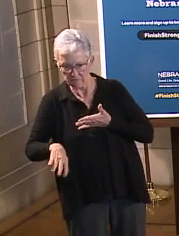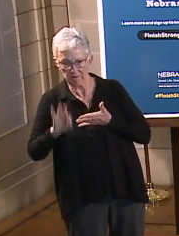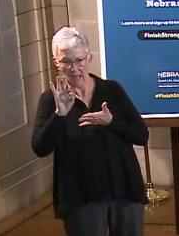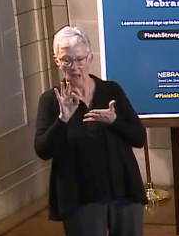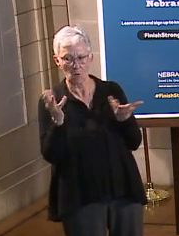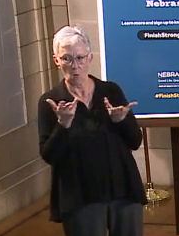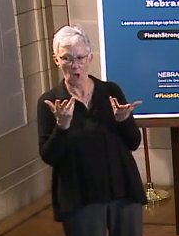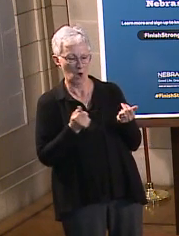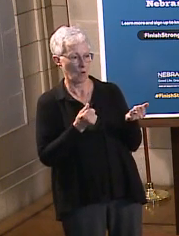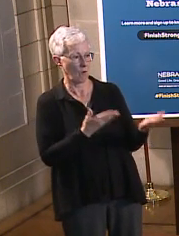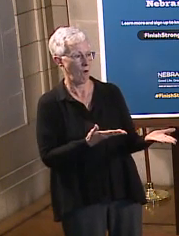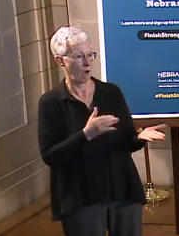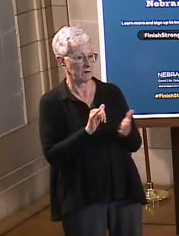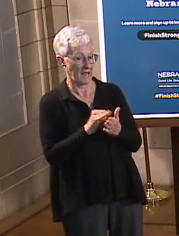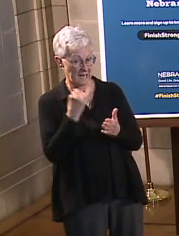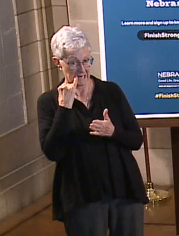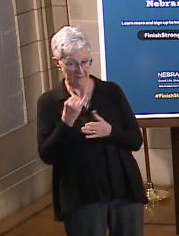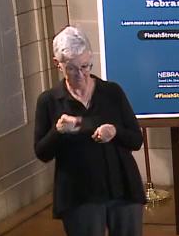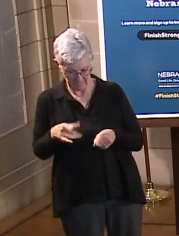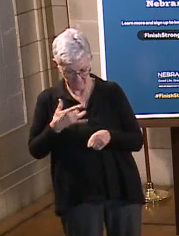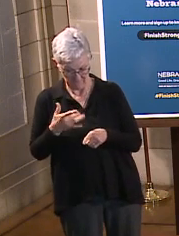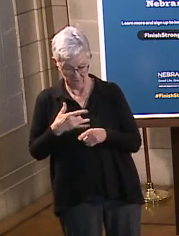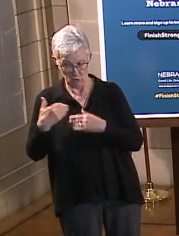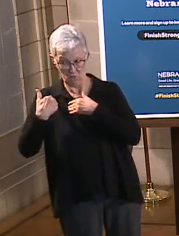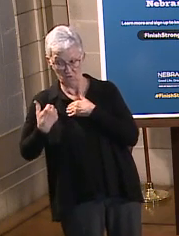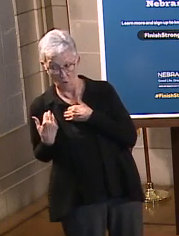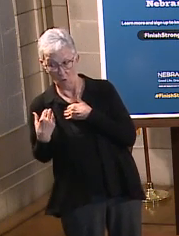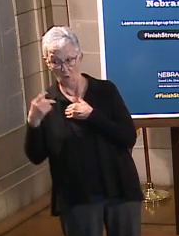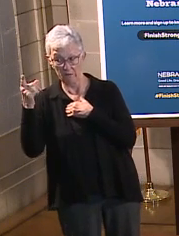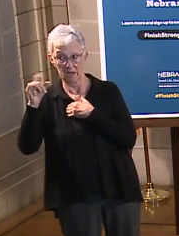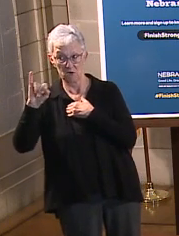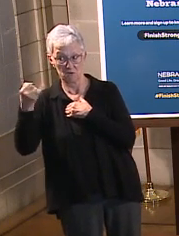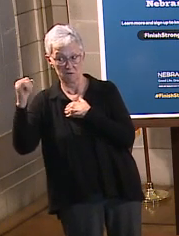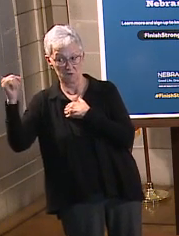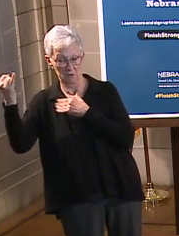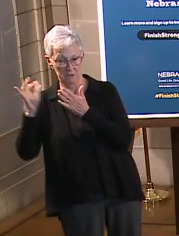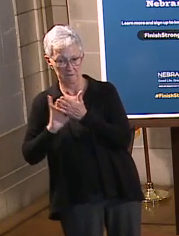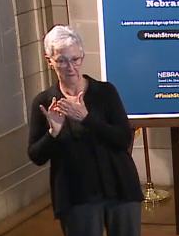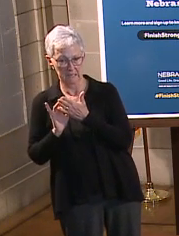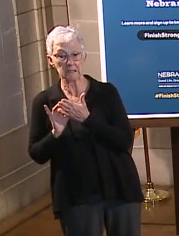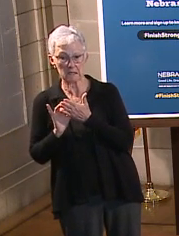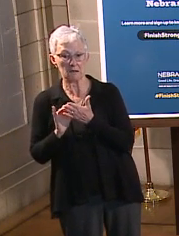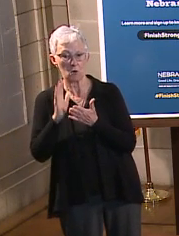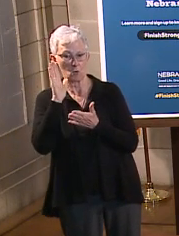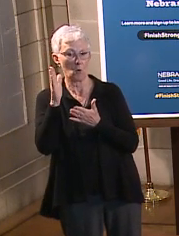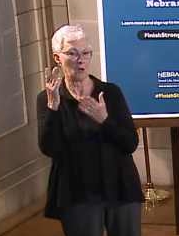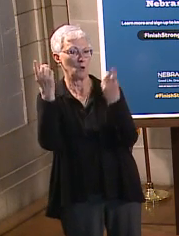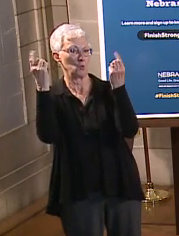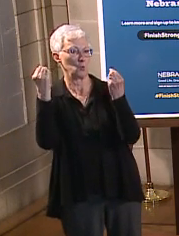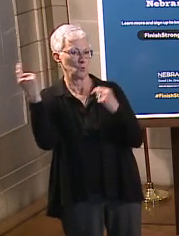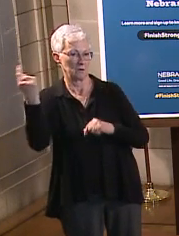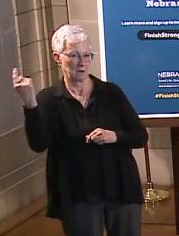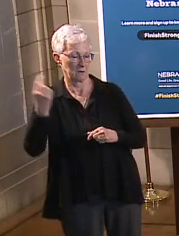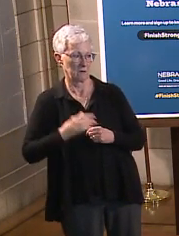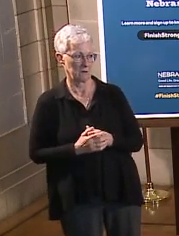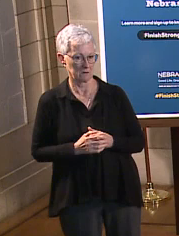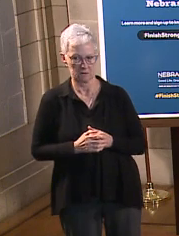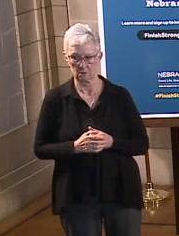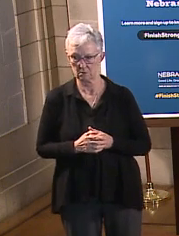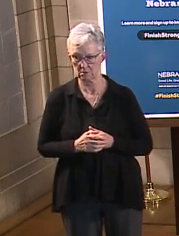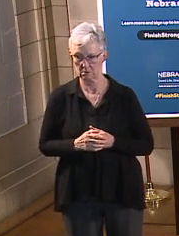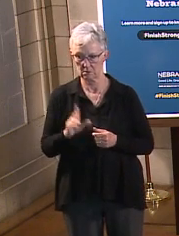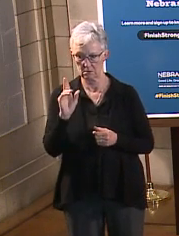is associated with getting a vaccine, that all gets turned into the CDC and they do their investigation. All right. Kent